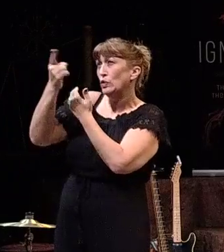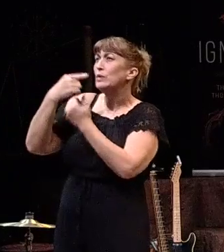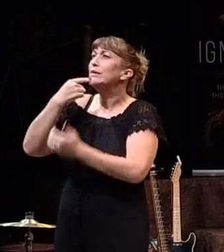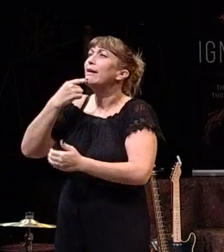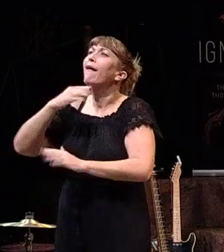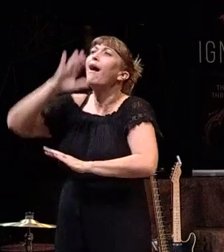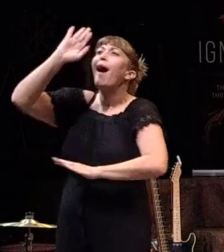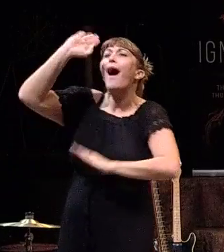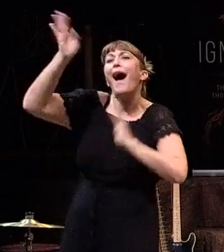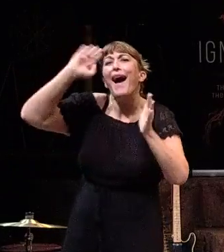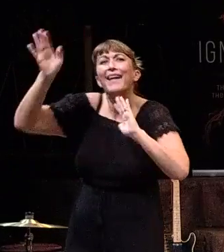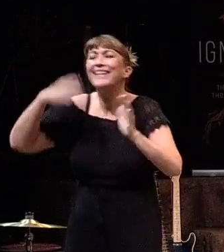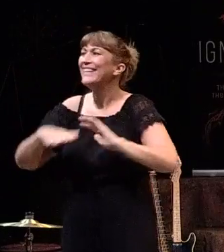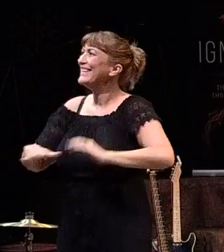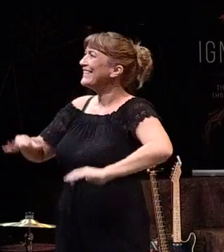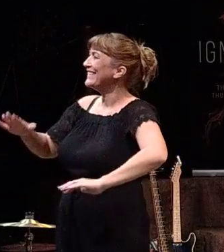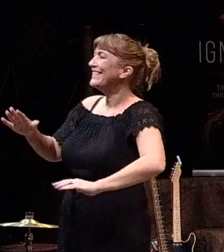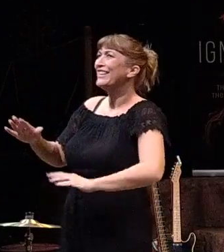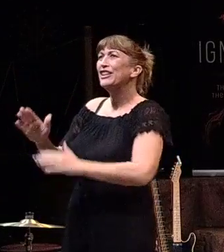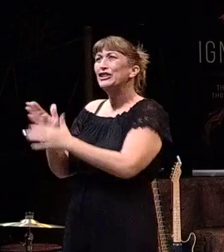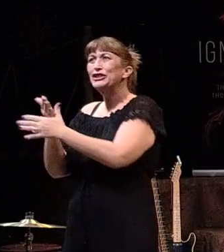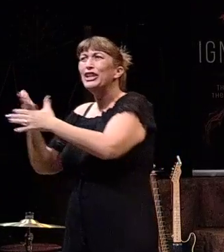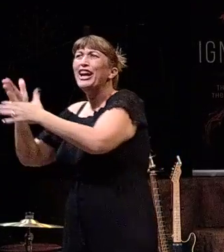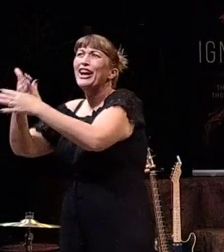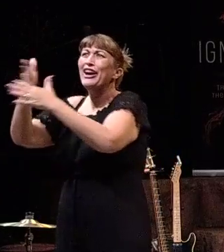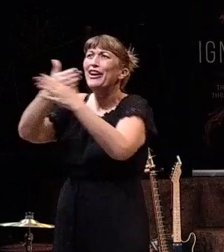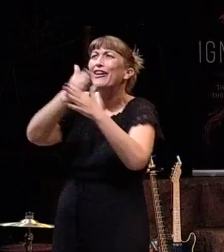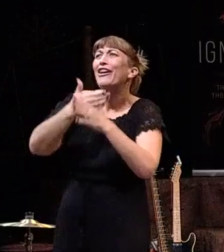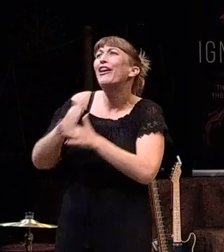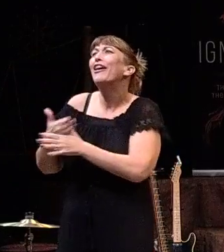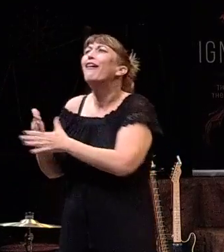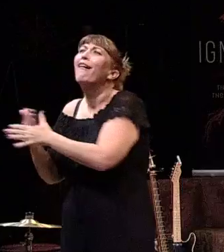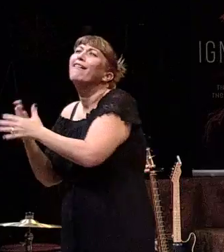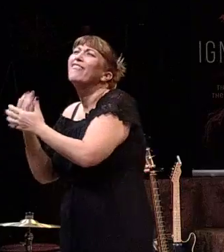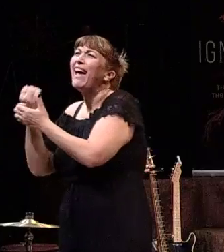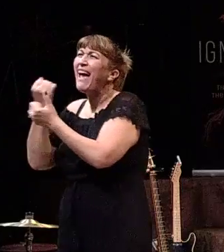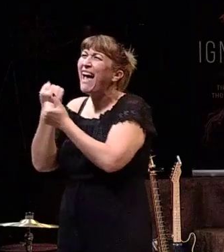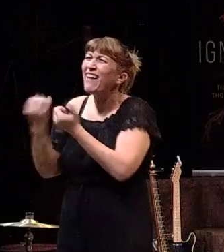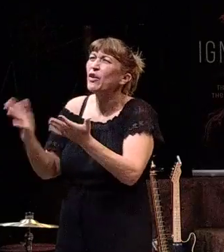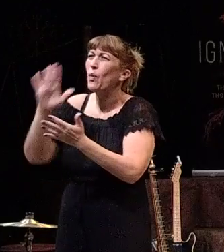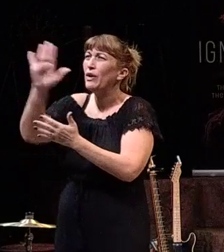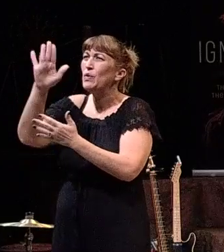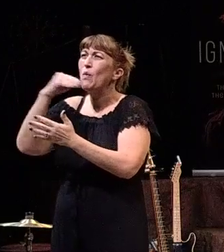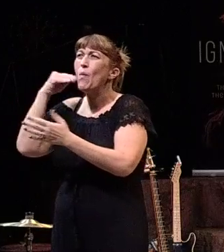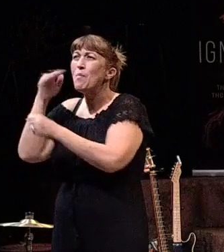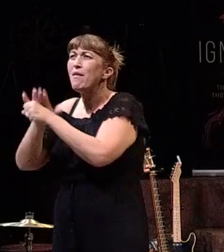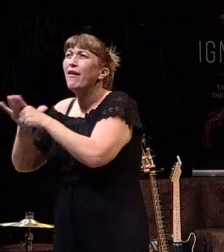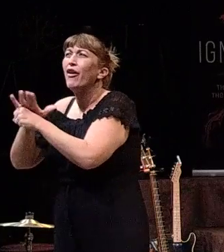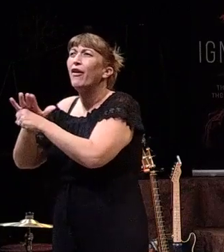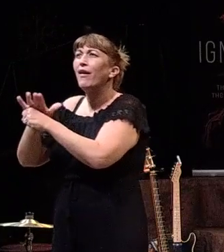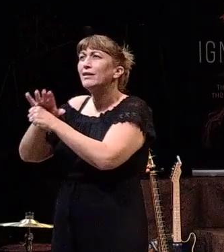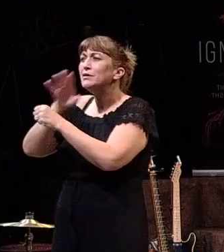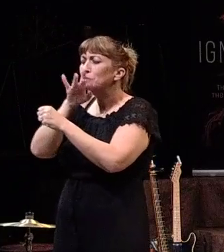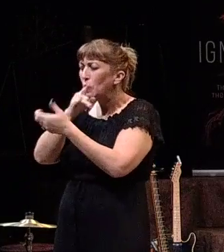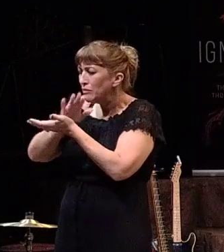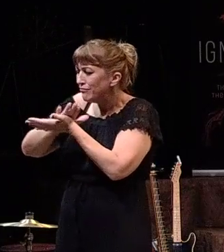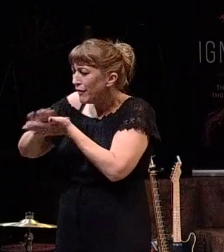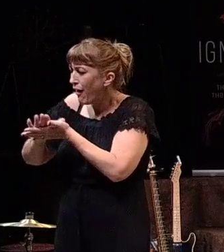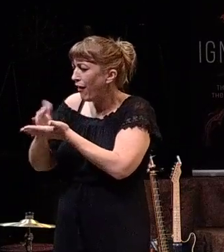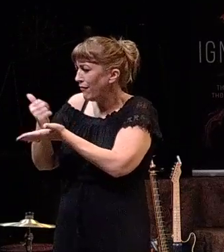if everyone in your neighborhood shared with each other, everyone in your neighborhood spoke a kind word and helped each other when they were in need,